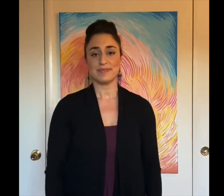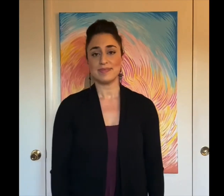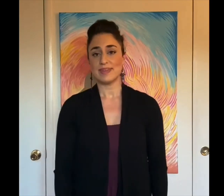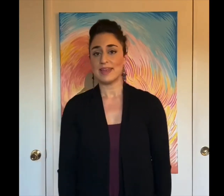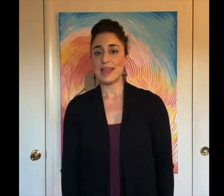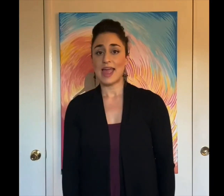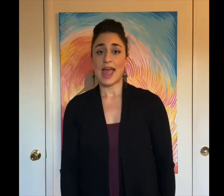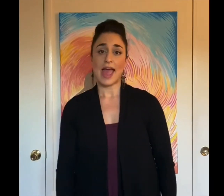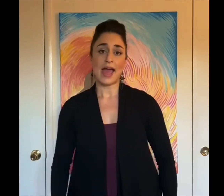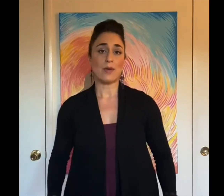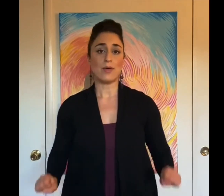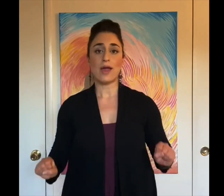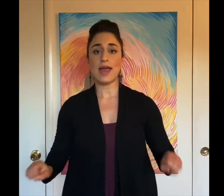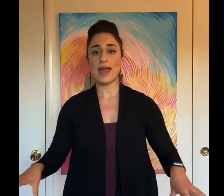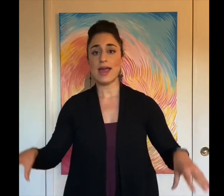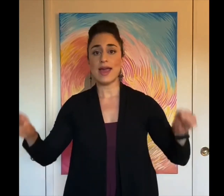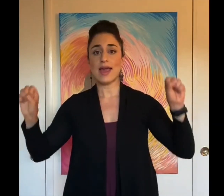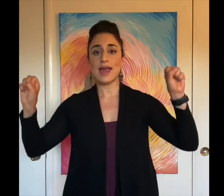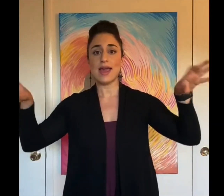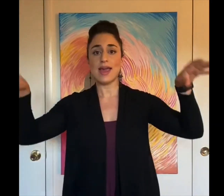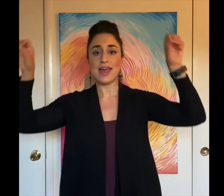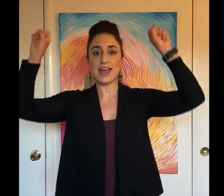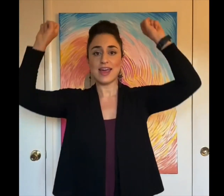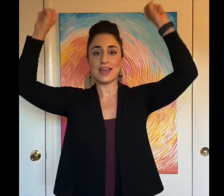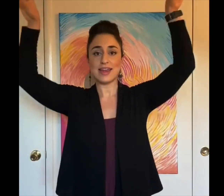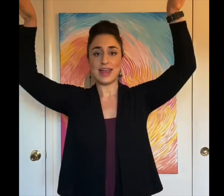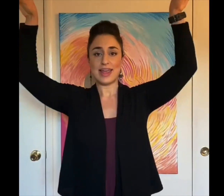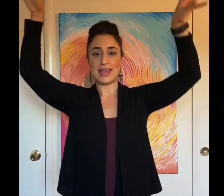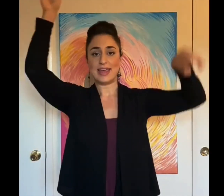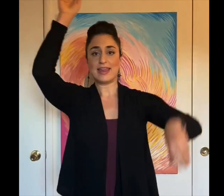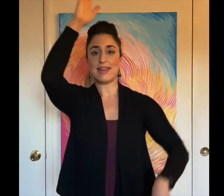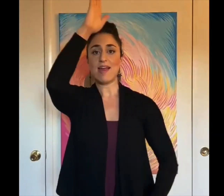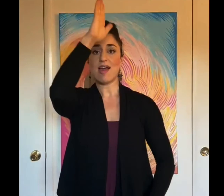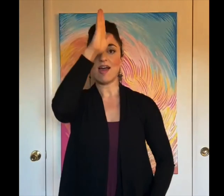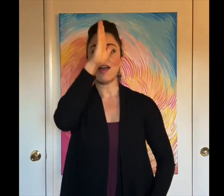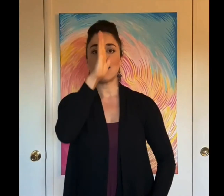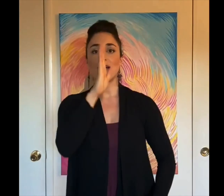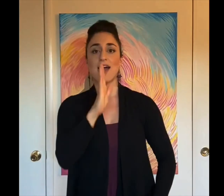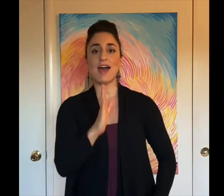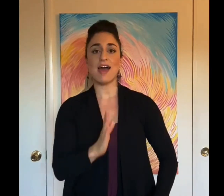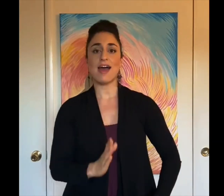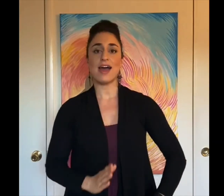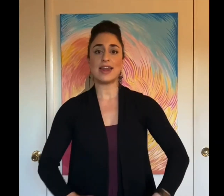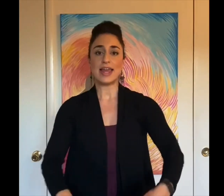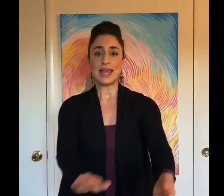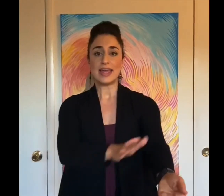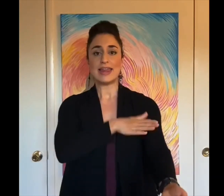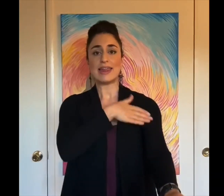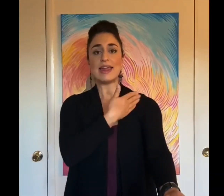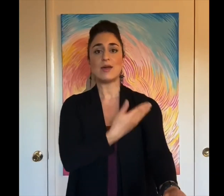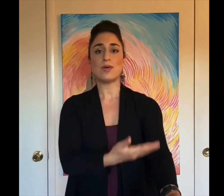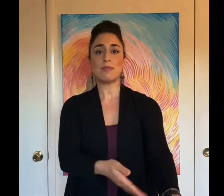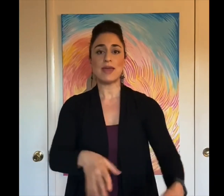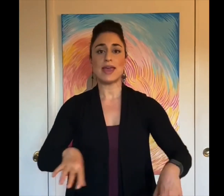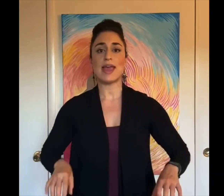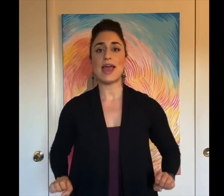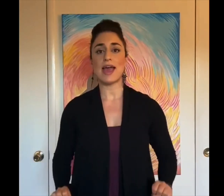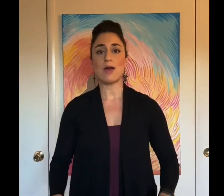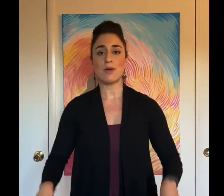How great is our God. Sing with me how